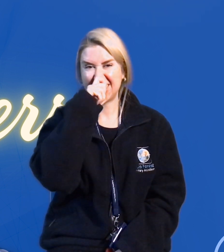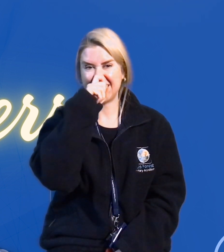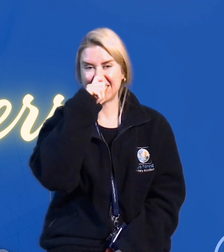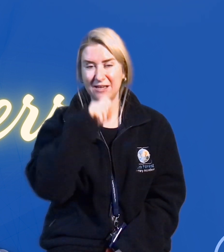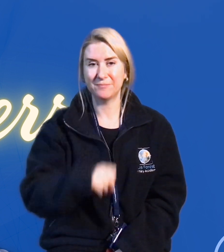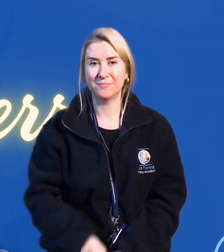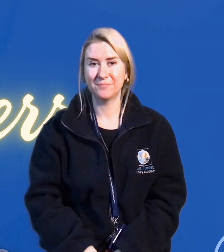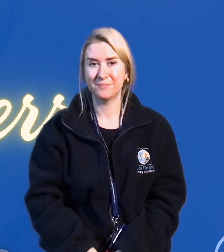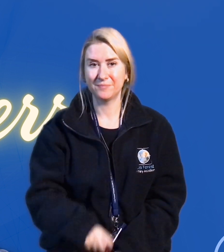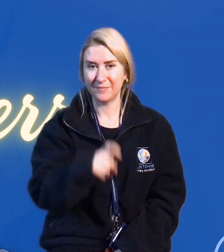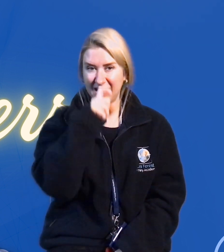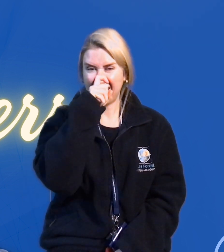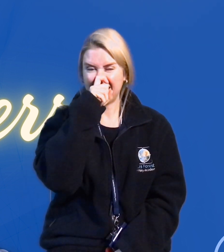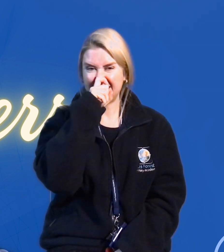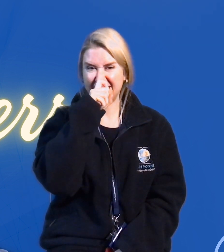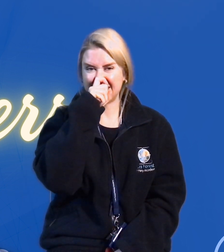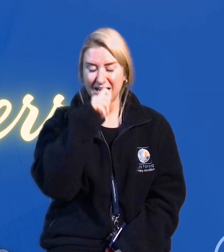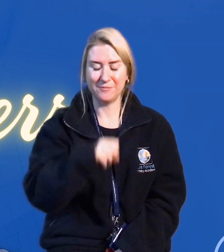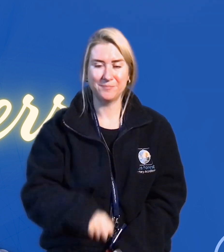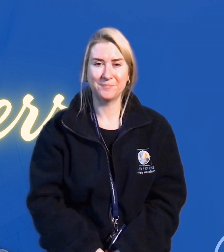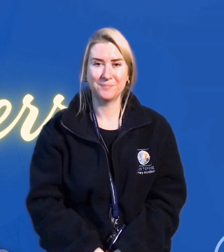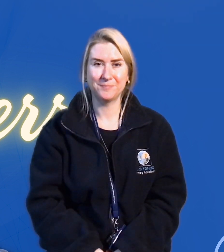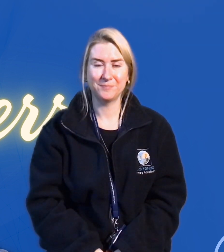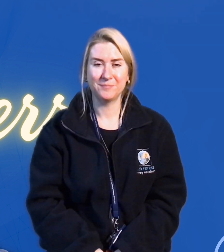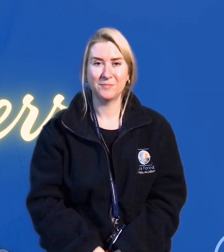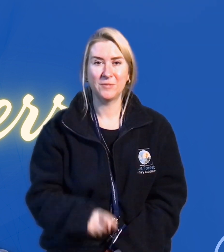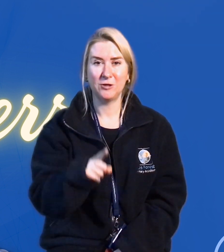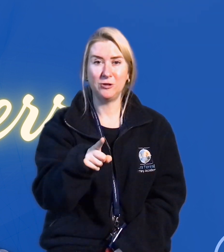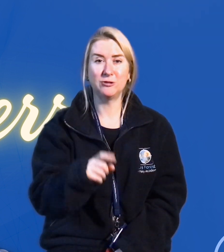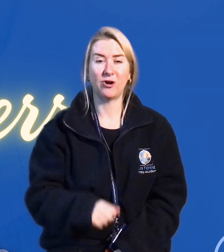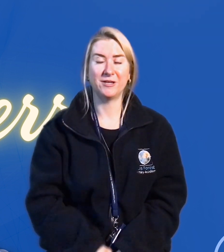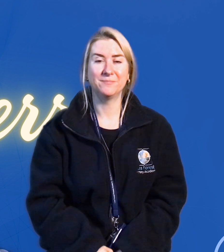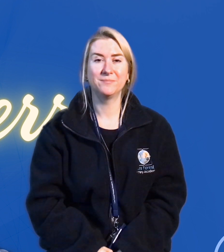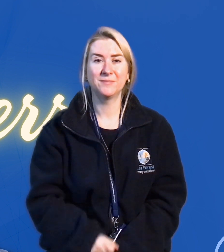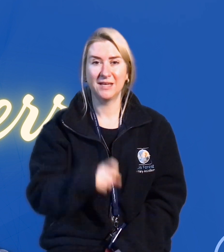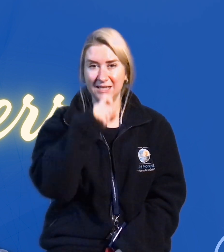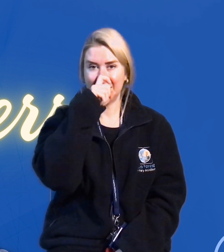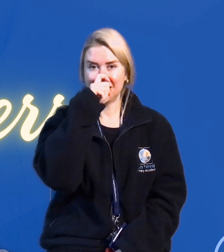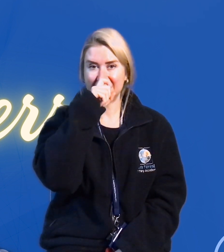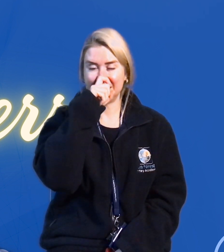Sister. Sister. You try. Sister.